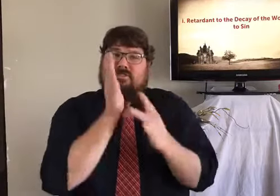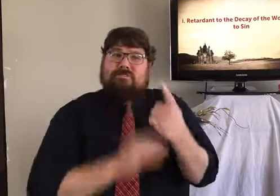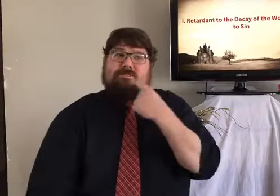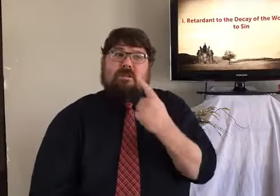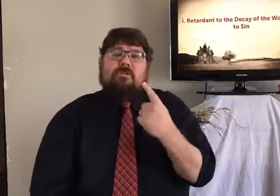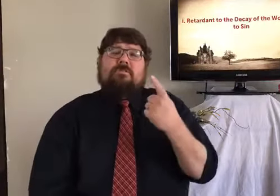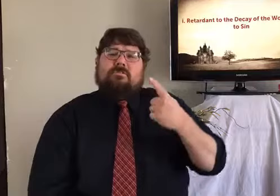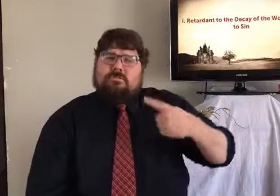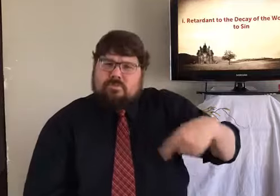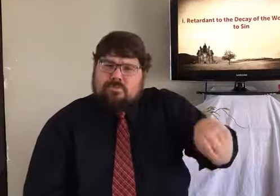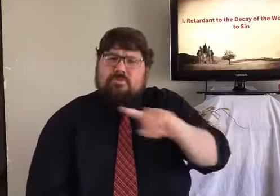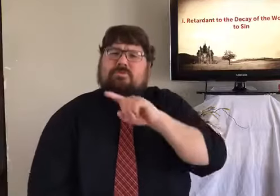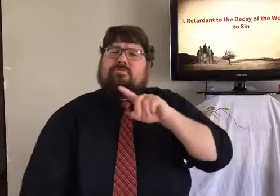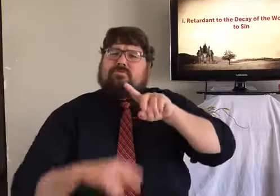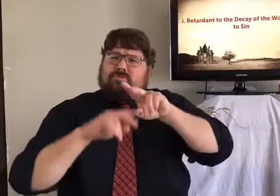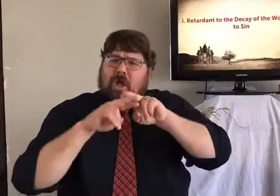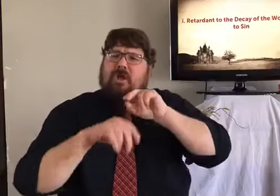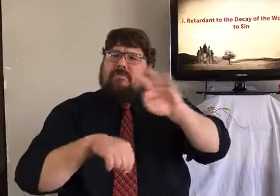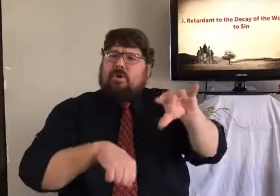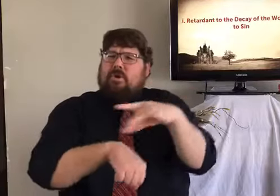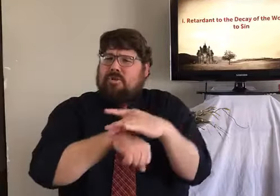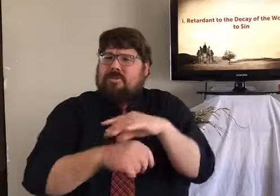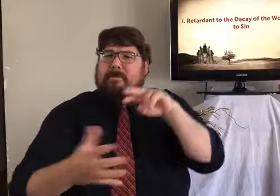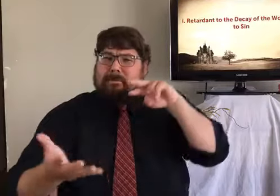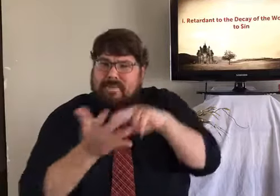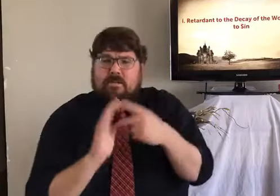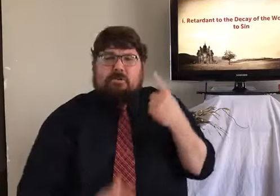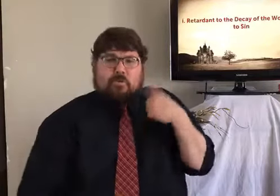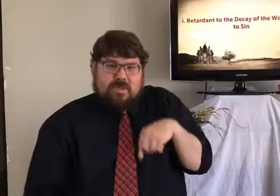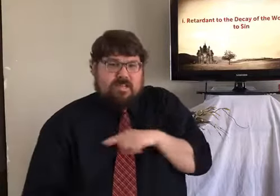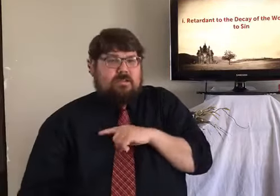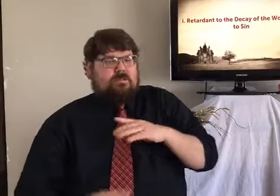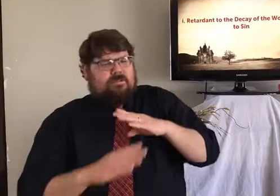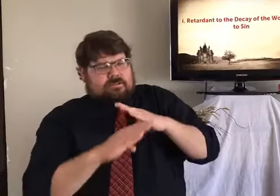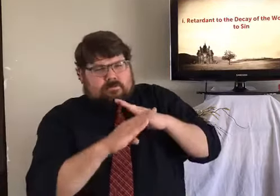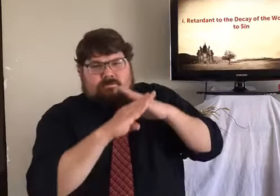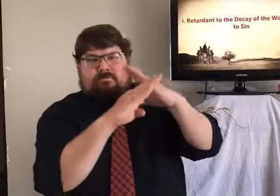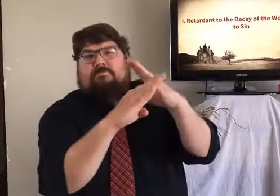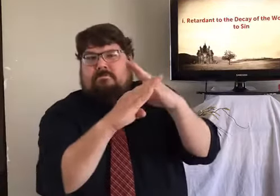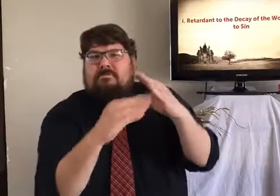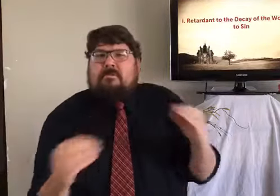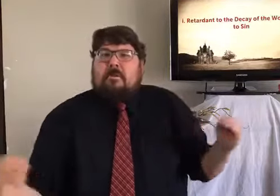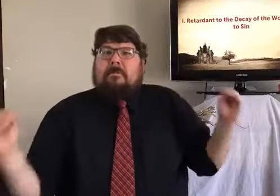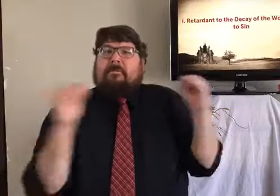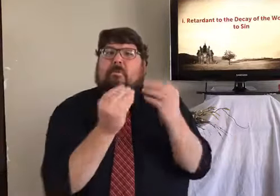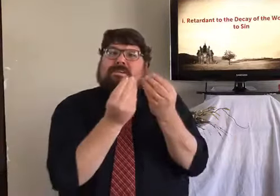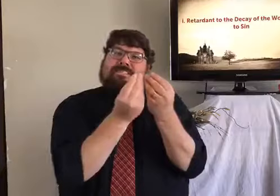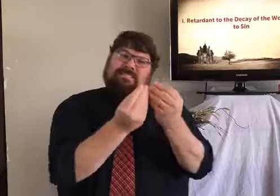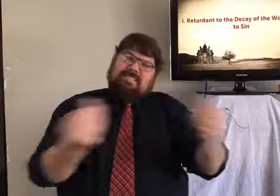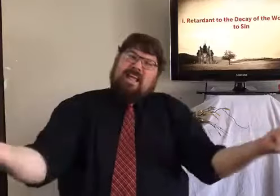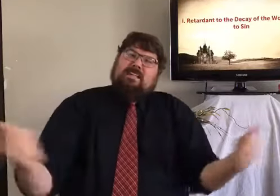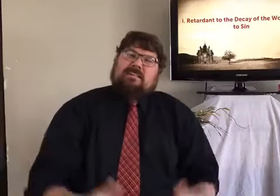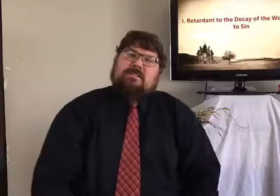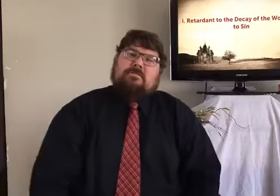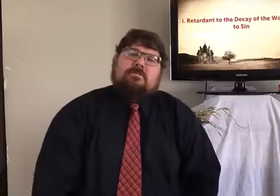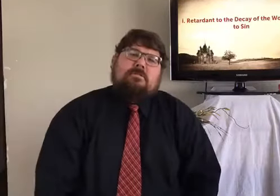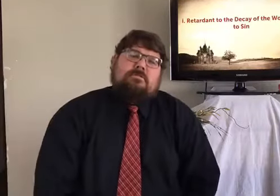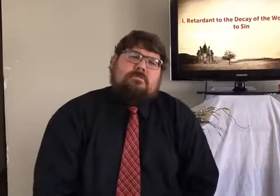corrupted by sin. And Jesus said, you are the salt of the earth. That means that you are the